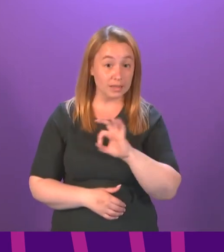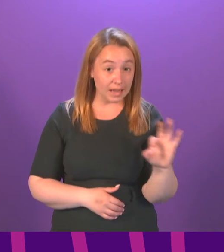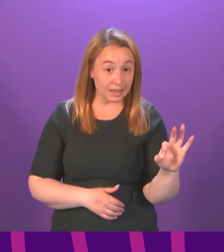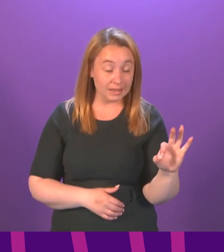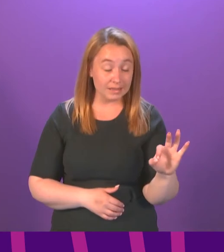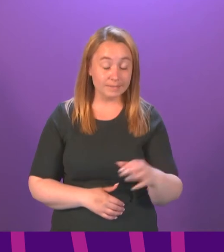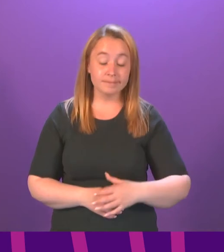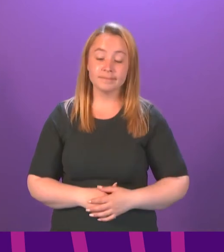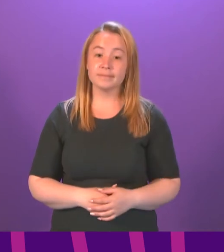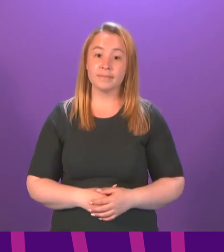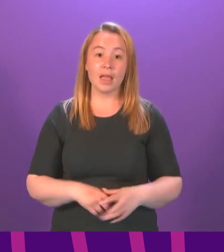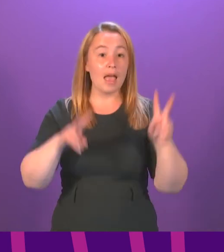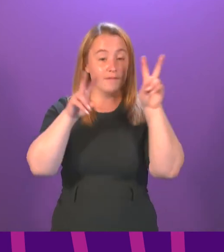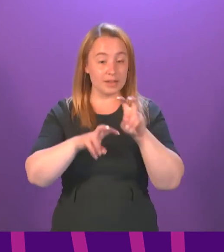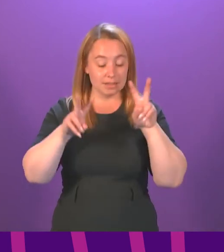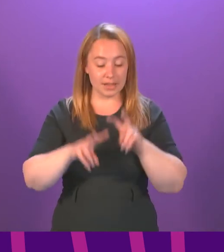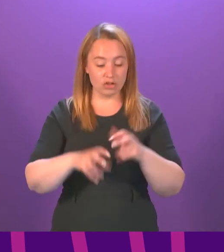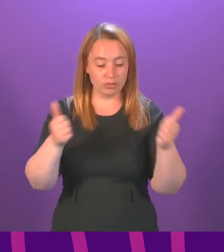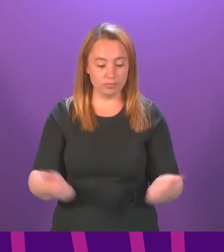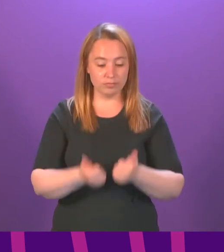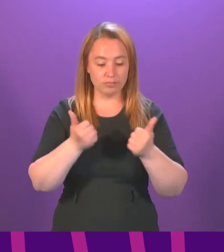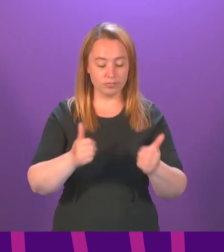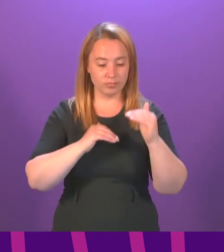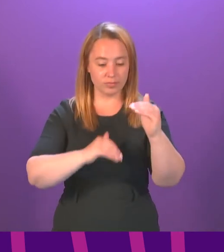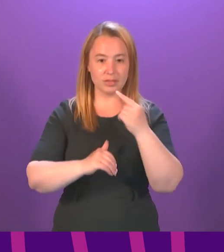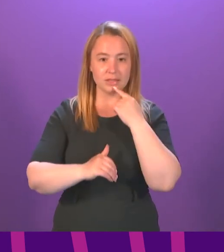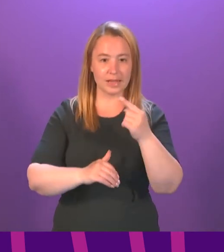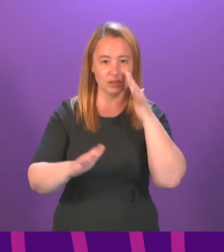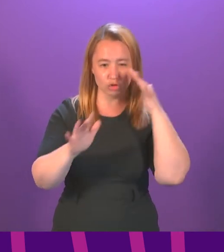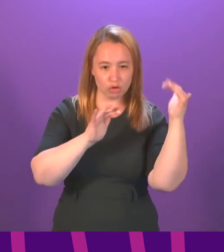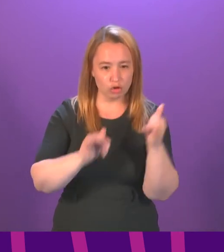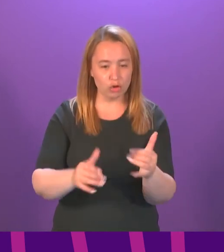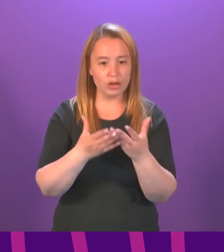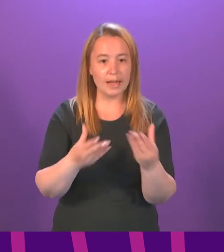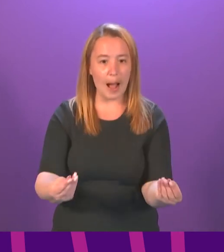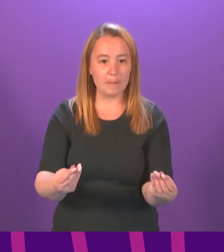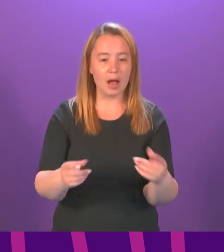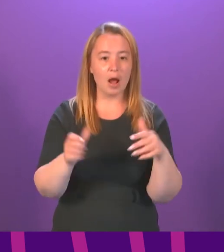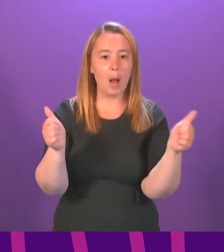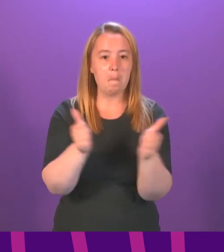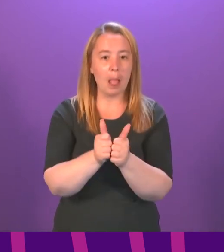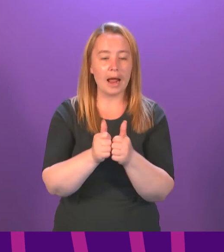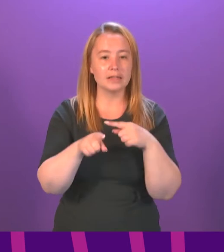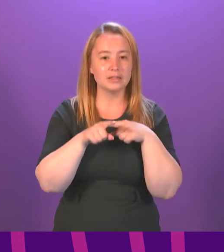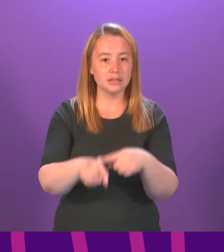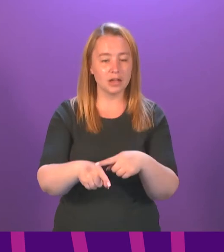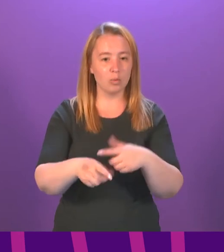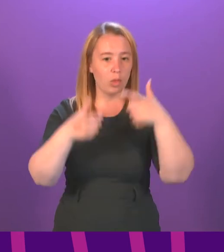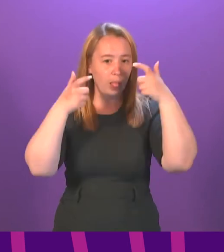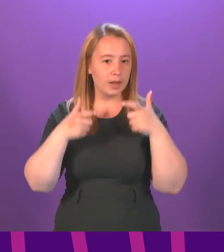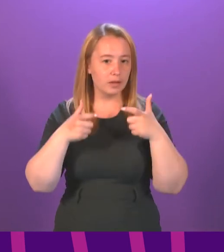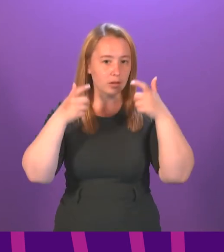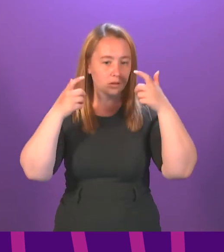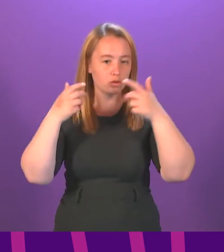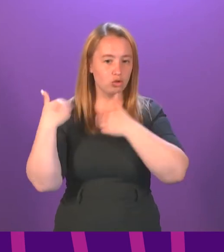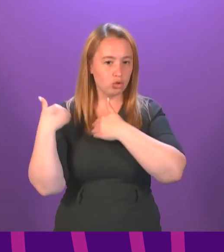The investigation concluded that there is a scrutiny gap in relation to compliance with legal duties. And the Commissioner found it challenging